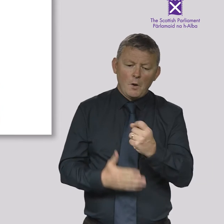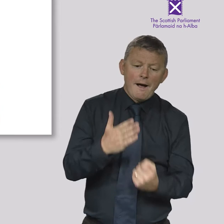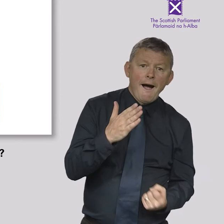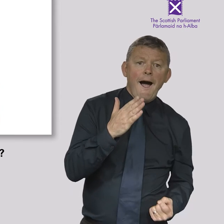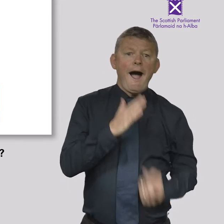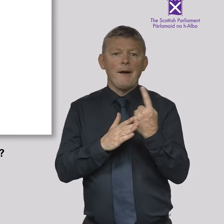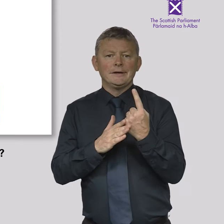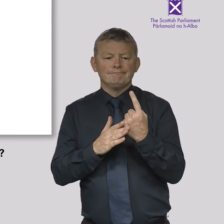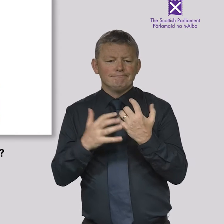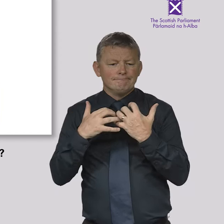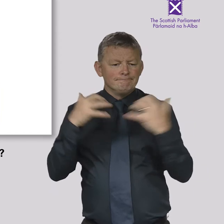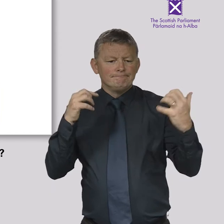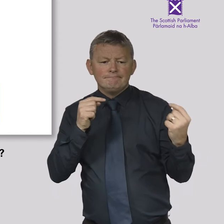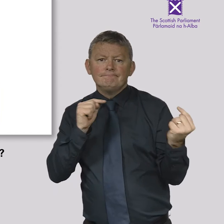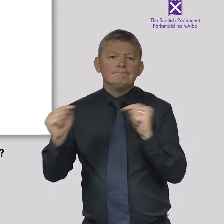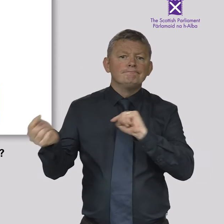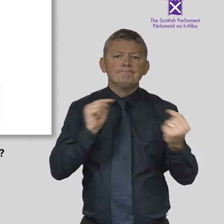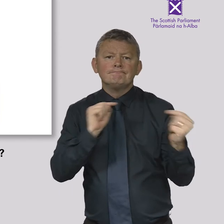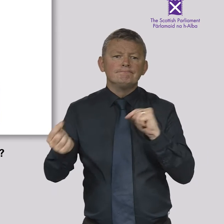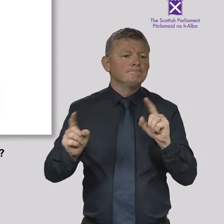What happens in the debating chamber?